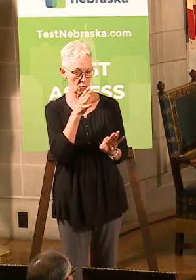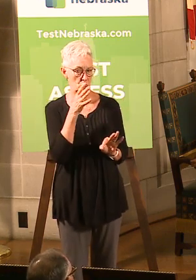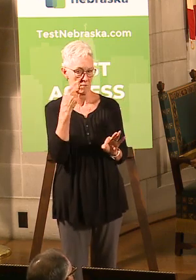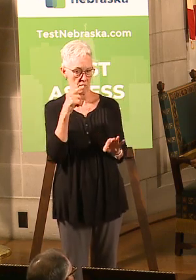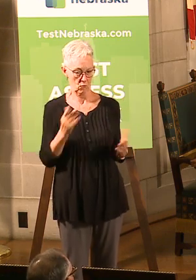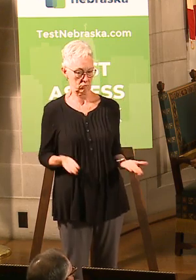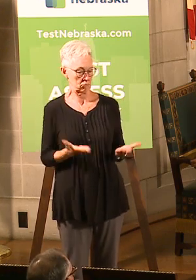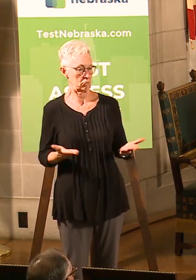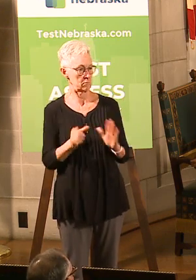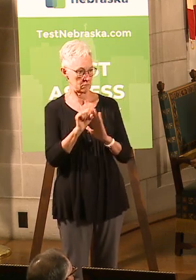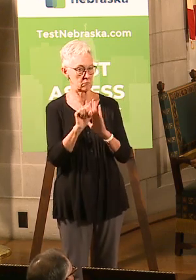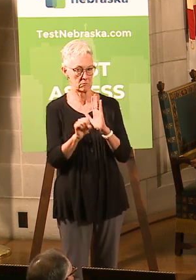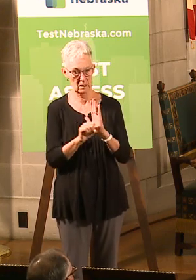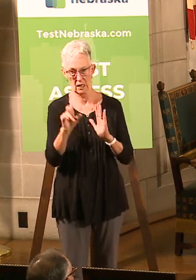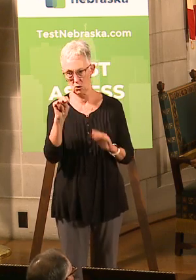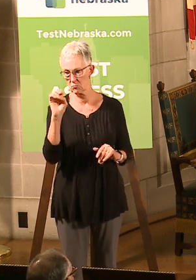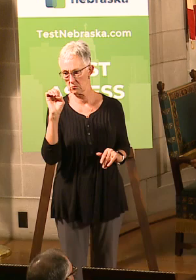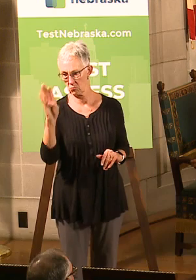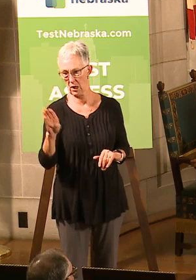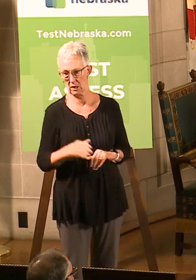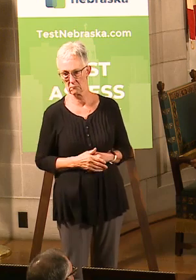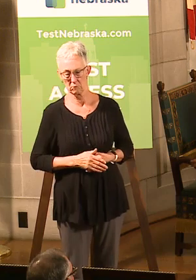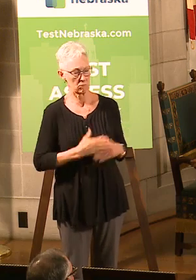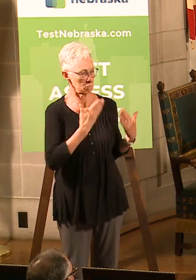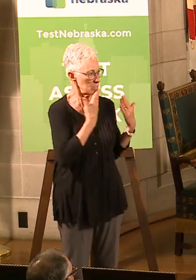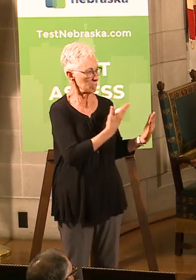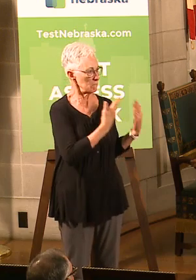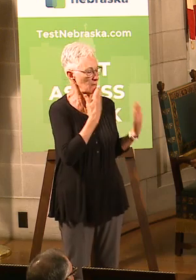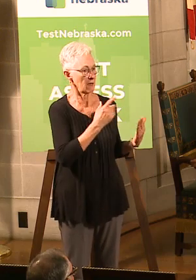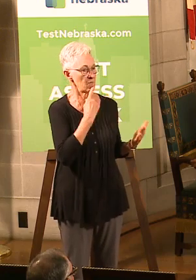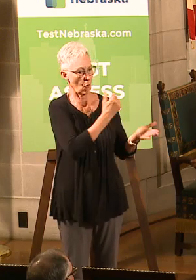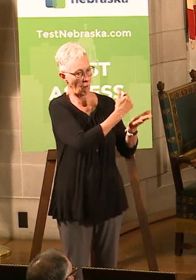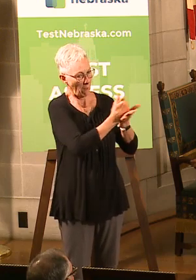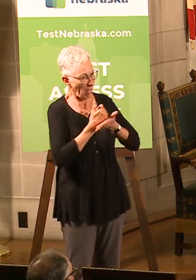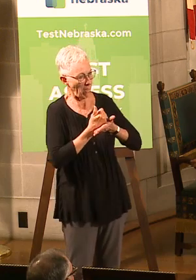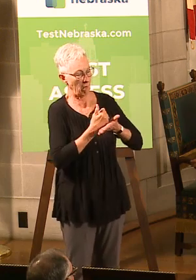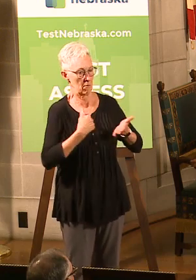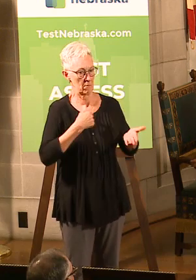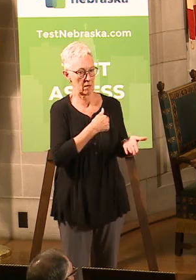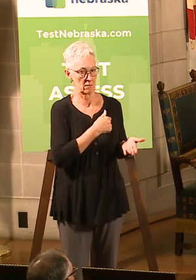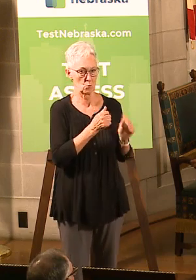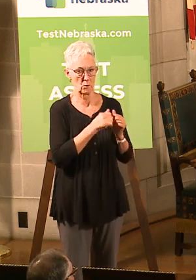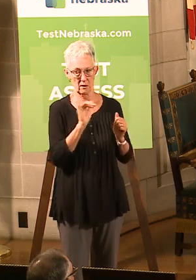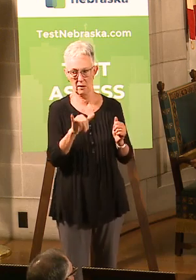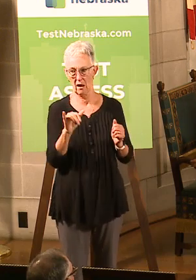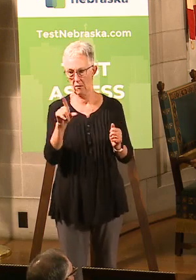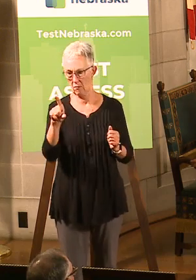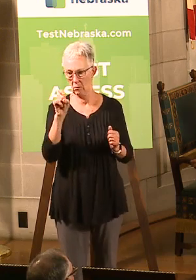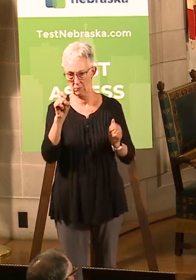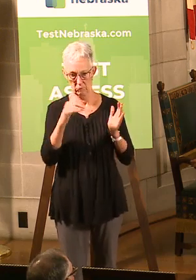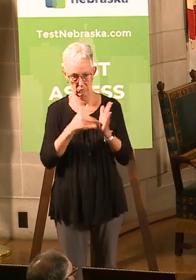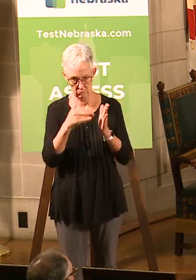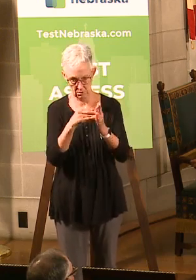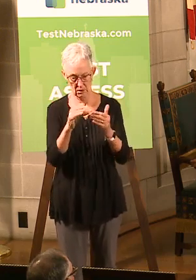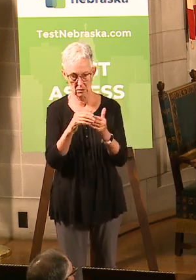support and stabilize agriculture with these $100 million worth of grants. Thank you.